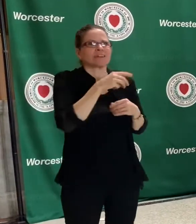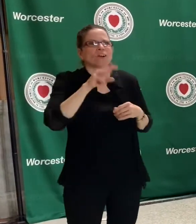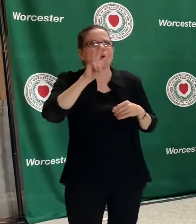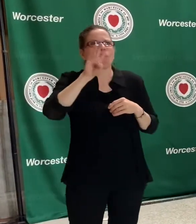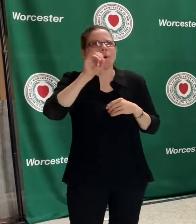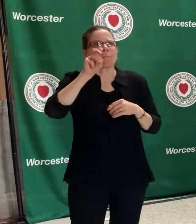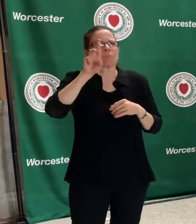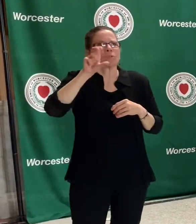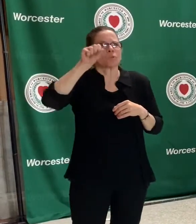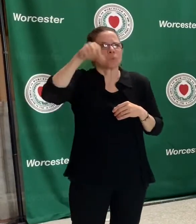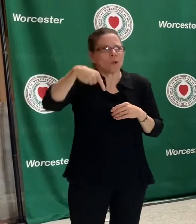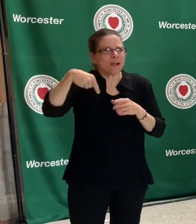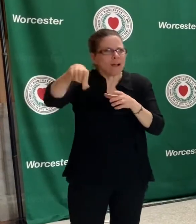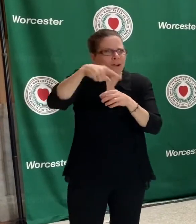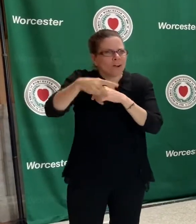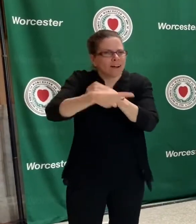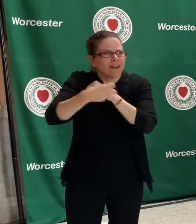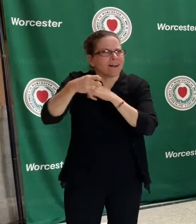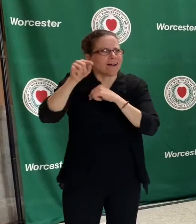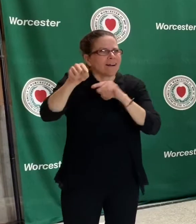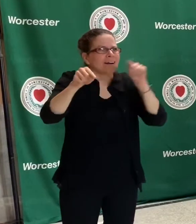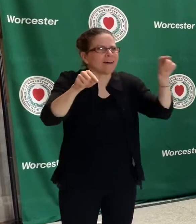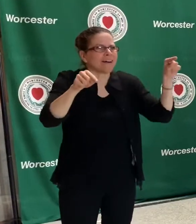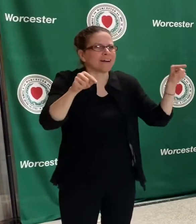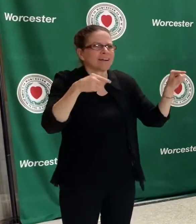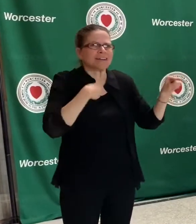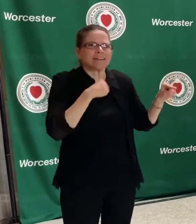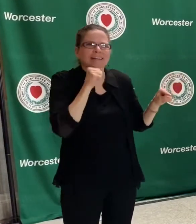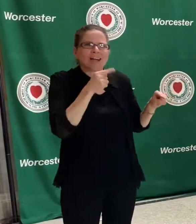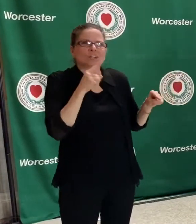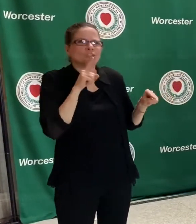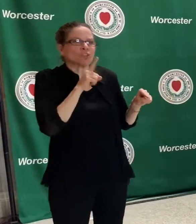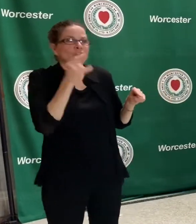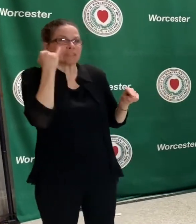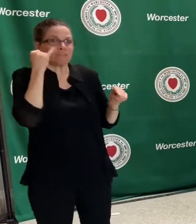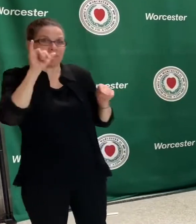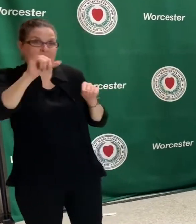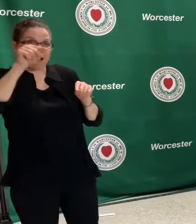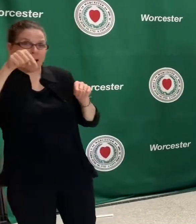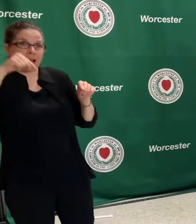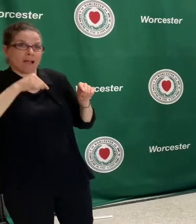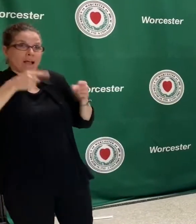So I don't know to the extent that they're connected or just coincidentally to the timing.